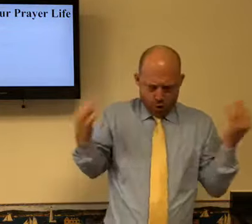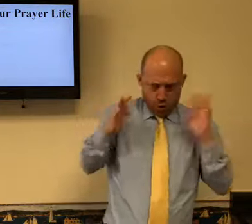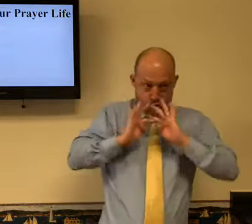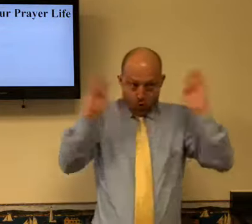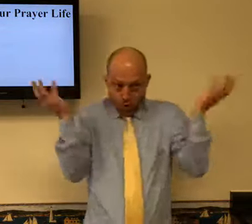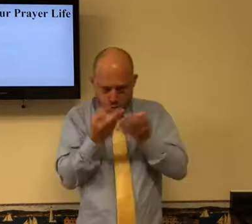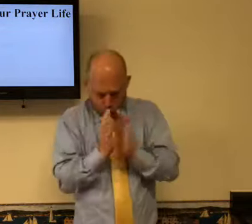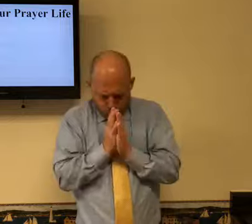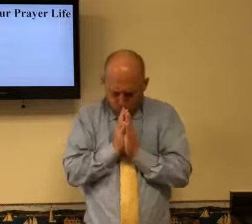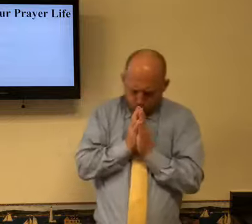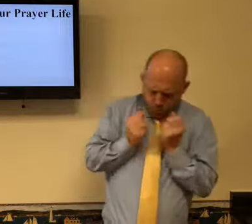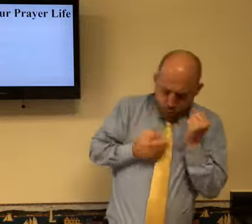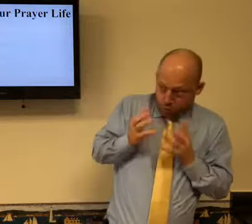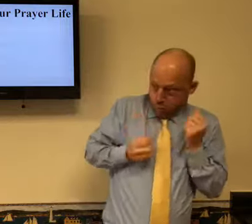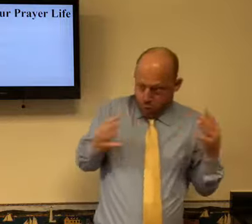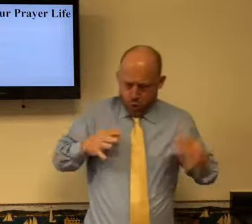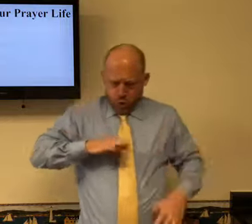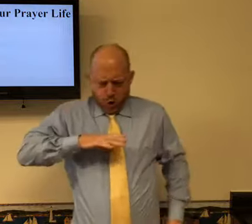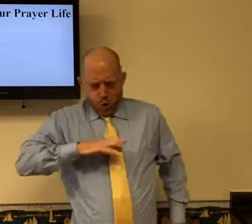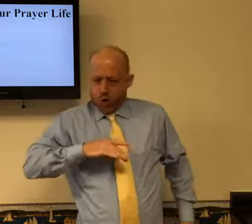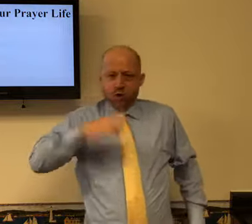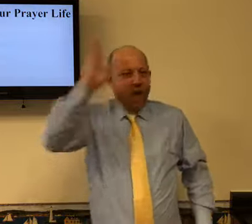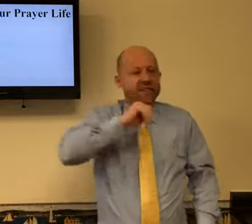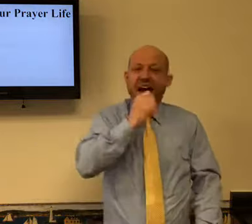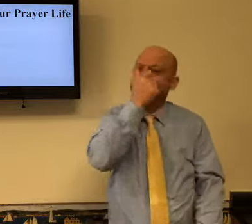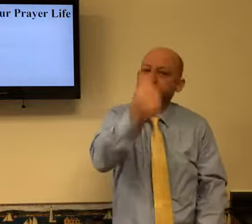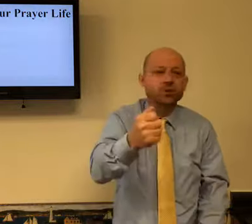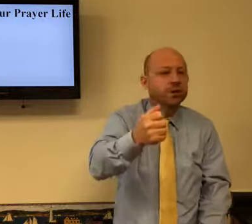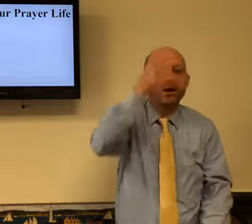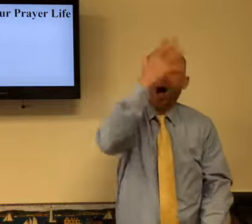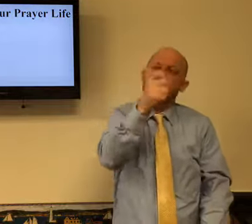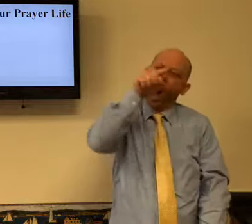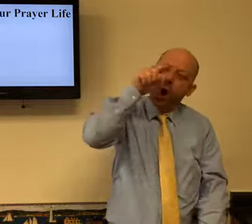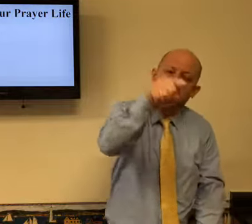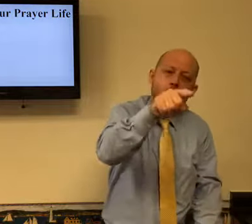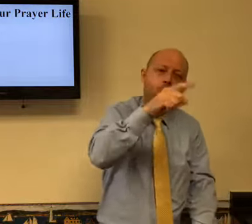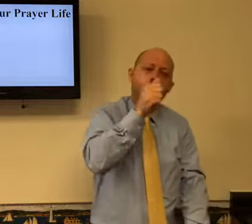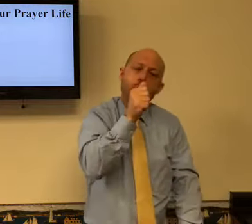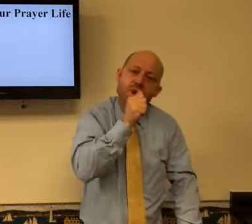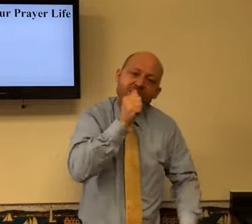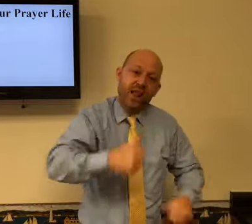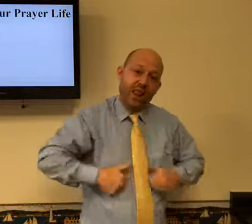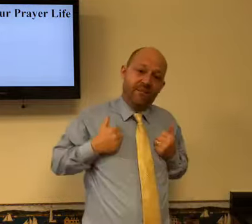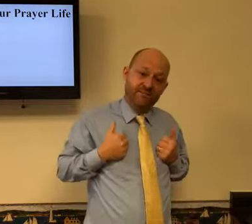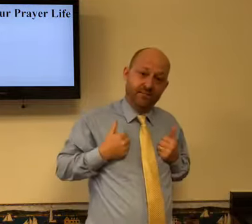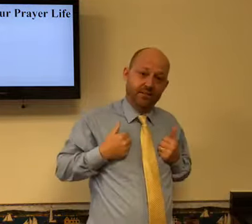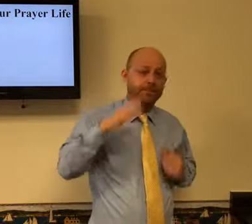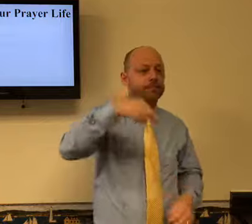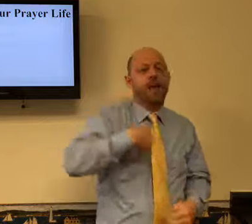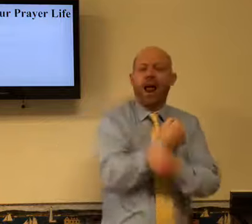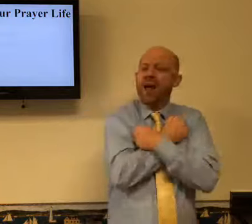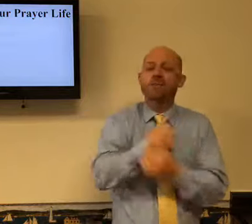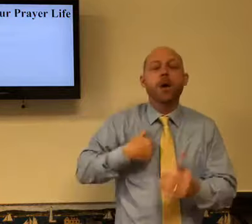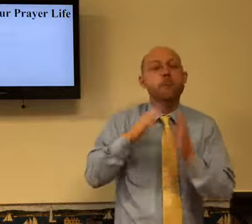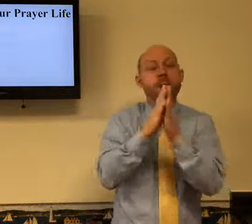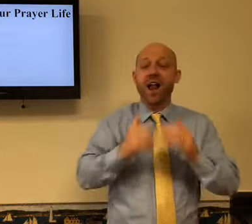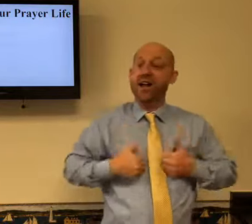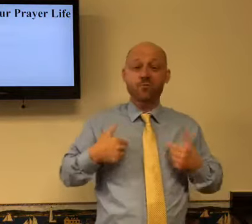know, let me pray. Let people see me pray. See how holy I am. No, God's not interested in that. God wants your private prayer time.